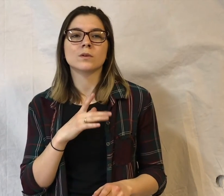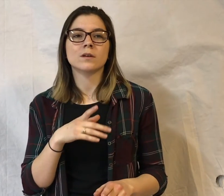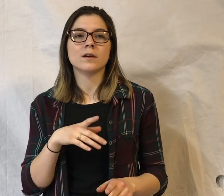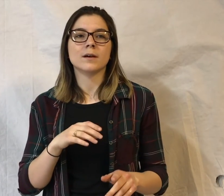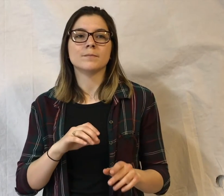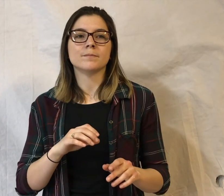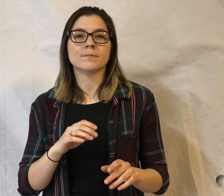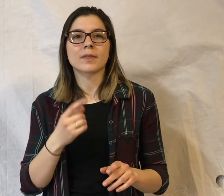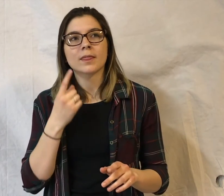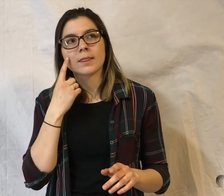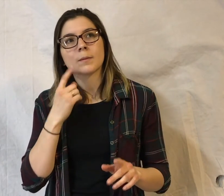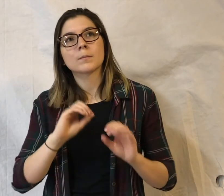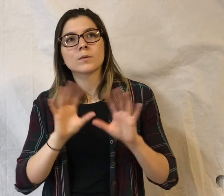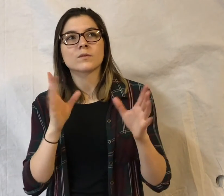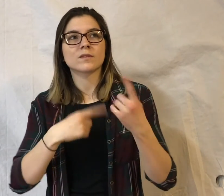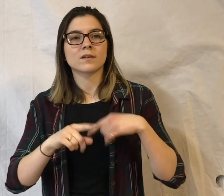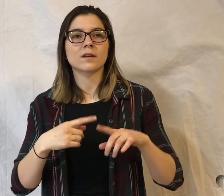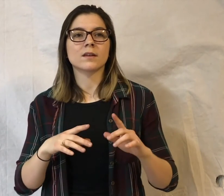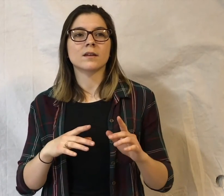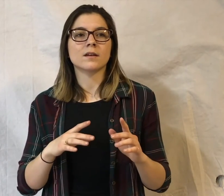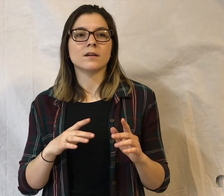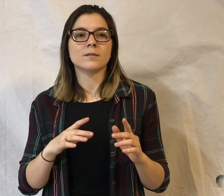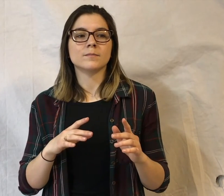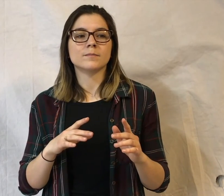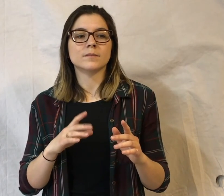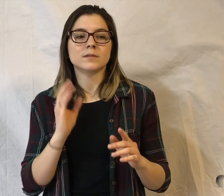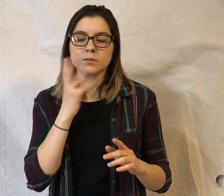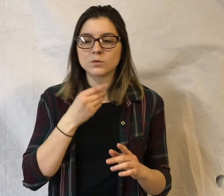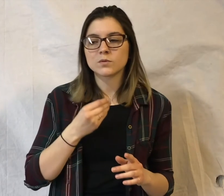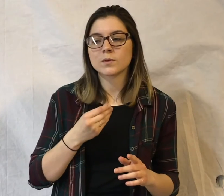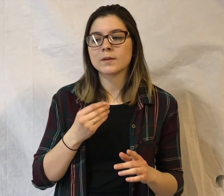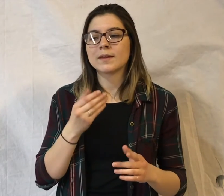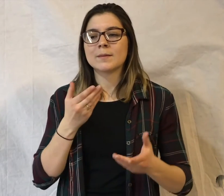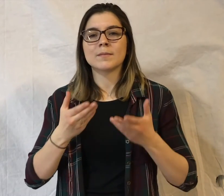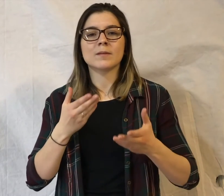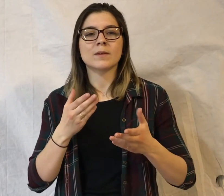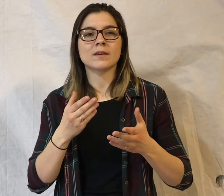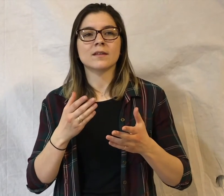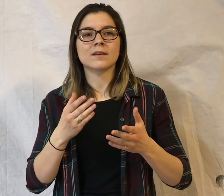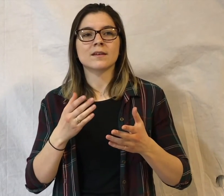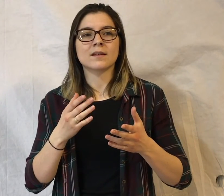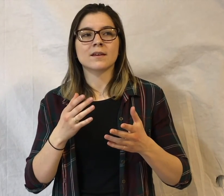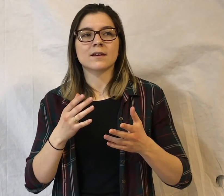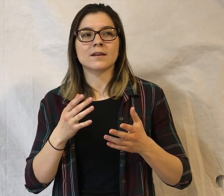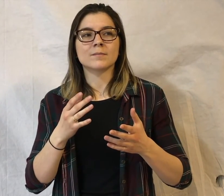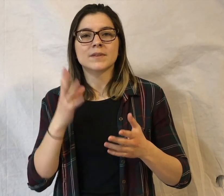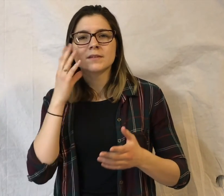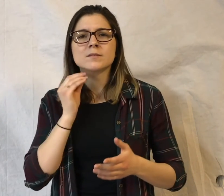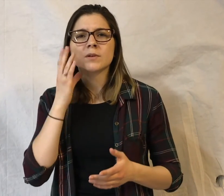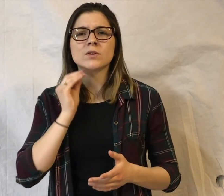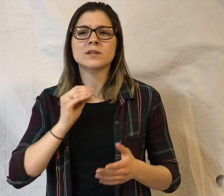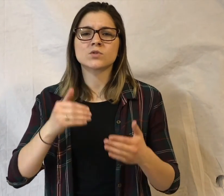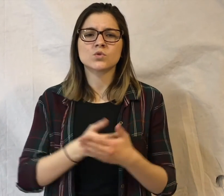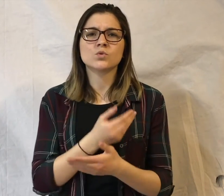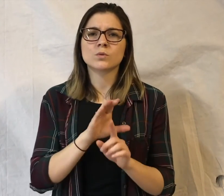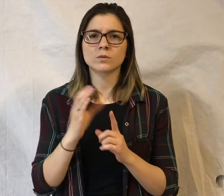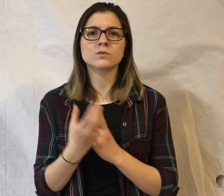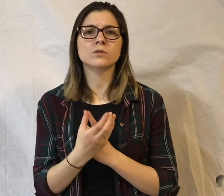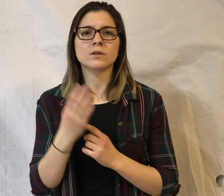I want them to think that Versus Zion is beautiful so that they can experience like a new culture and a new language.